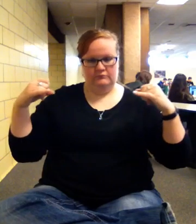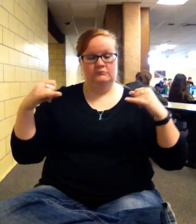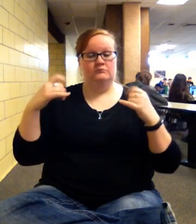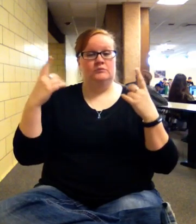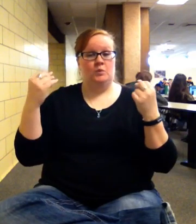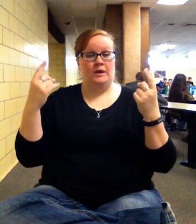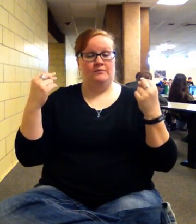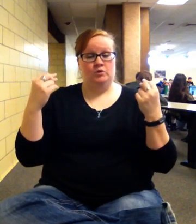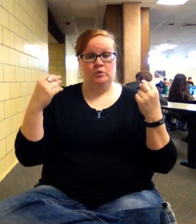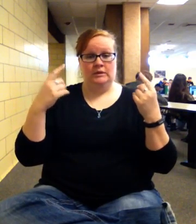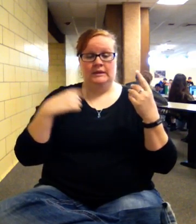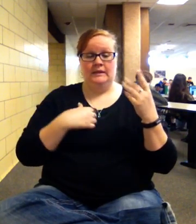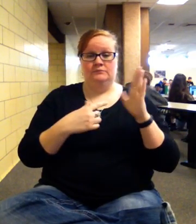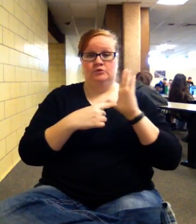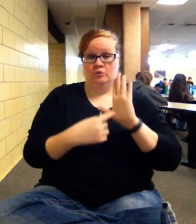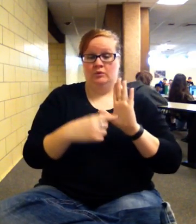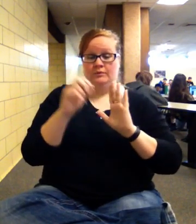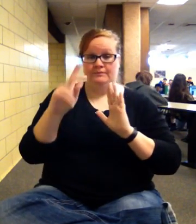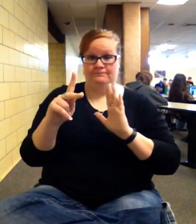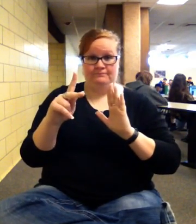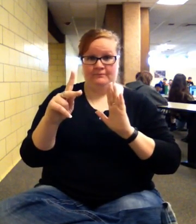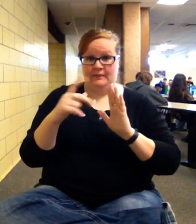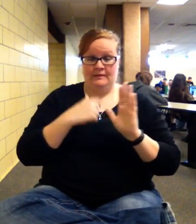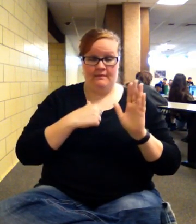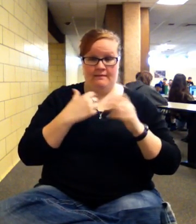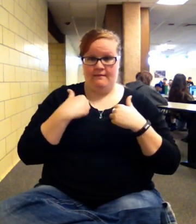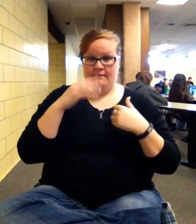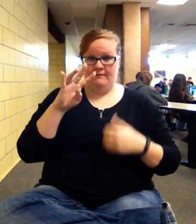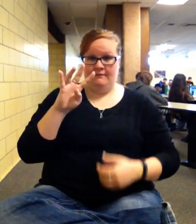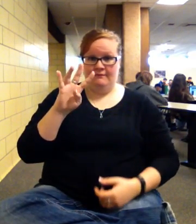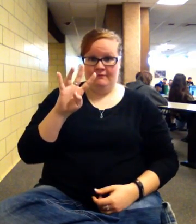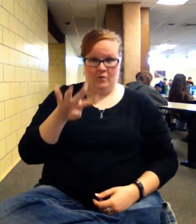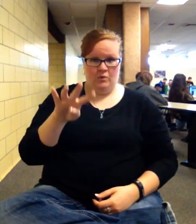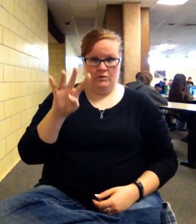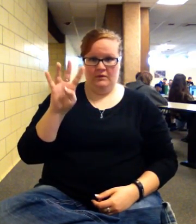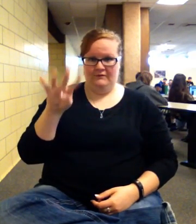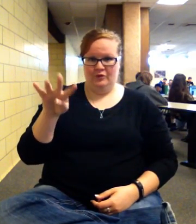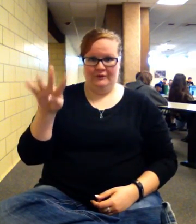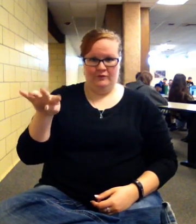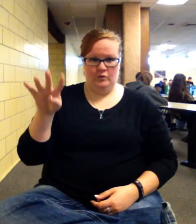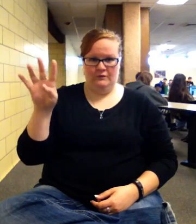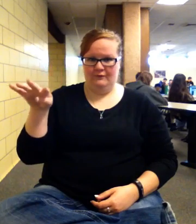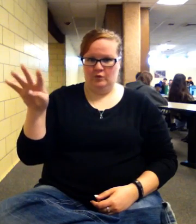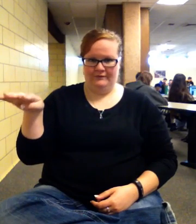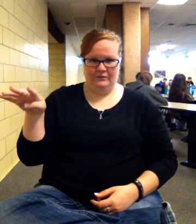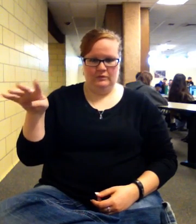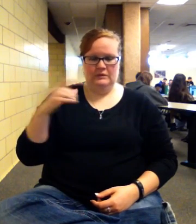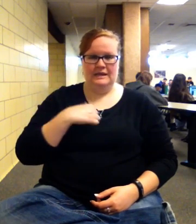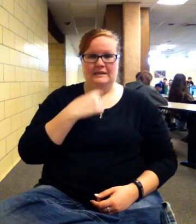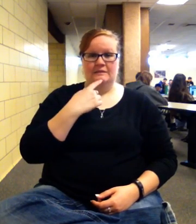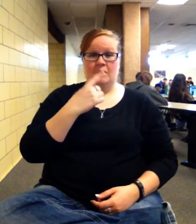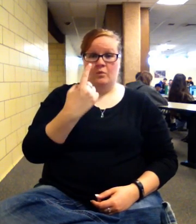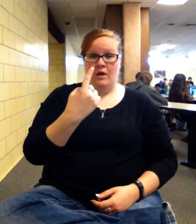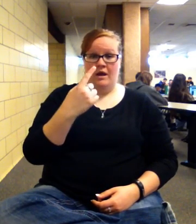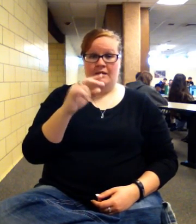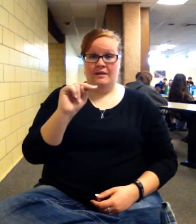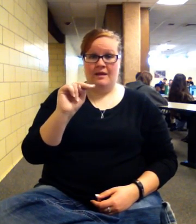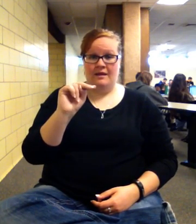then is I'm just showing you, okay, how did I get the 44444? Well, I said 1N, IY at 8,